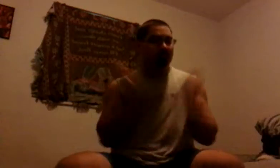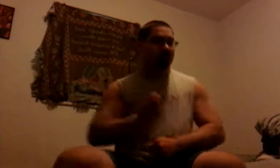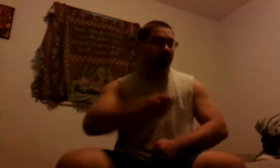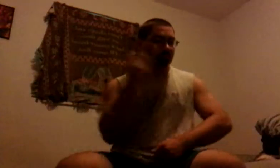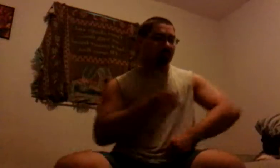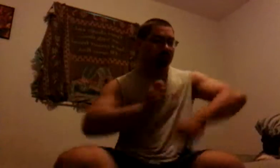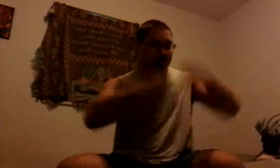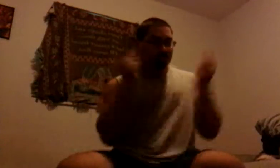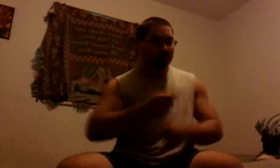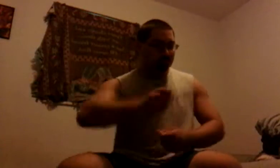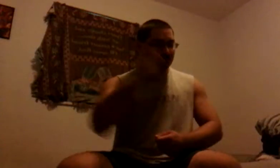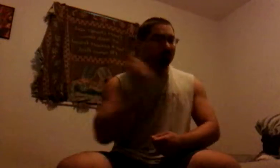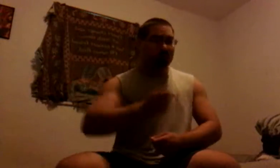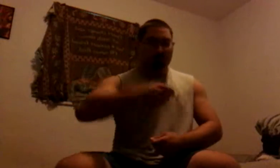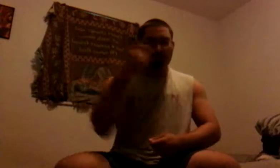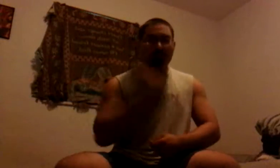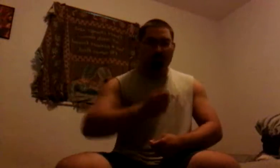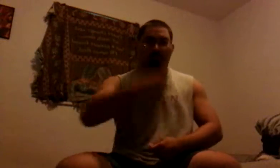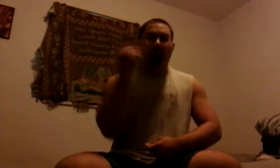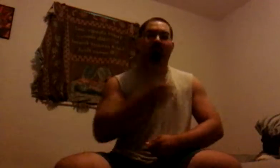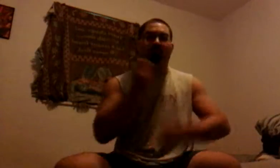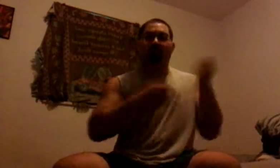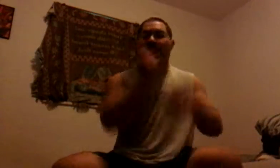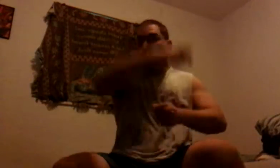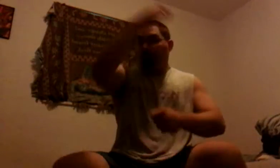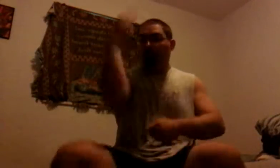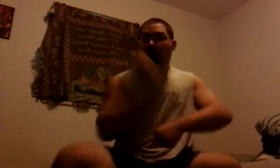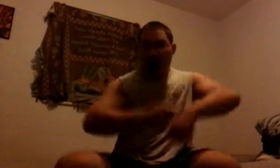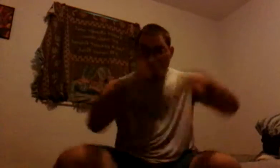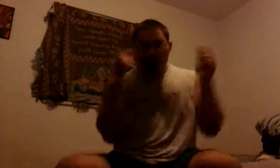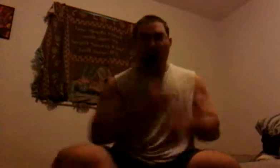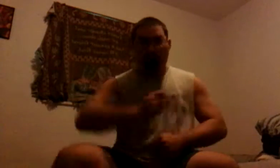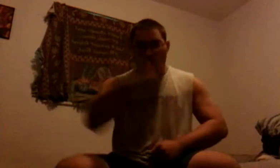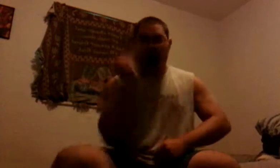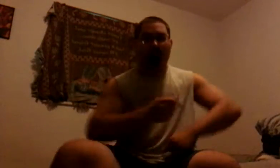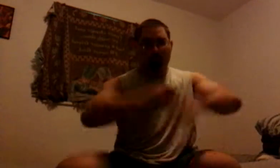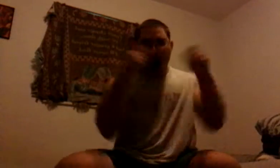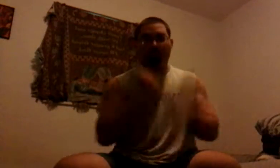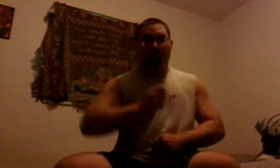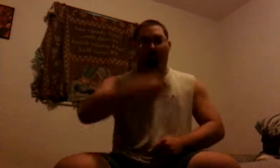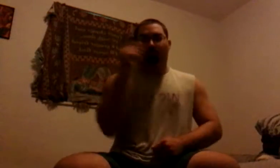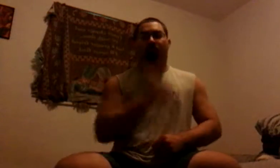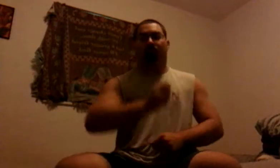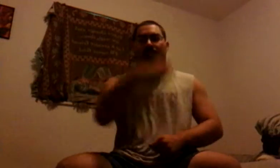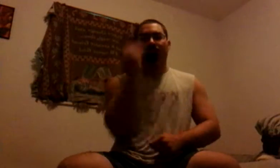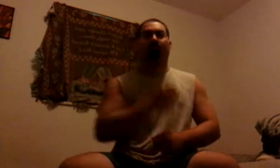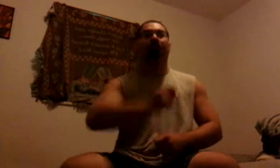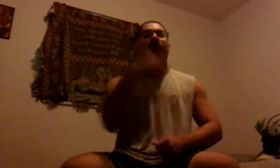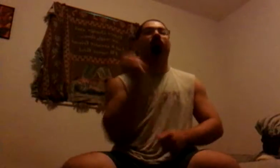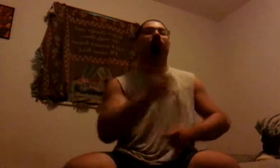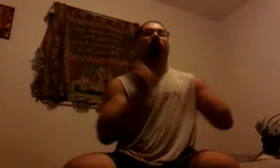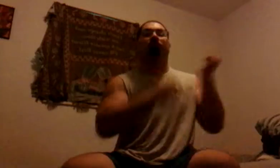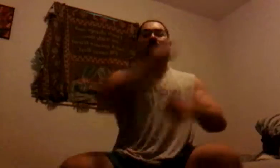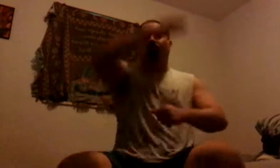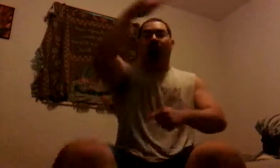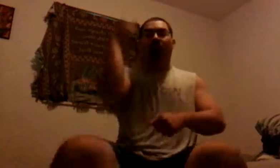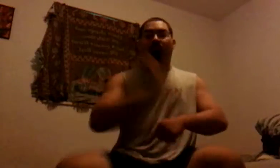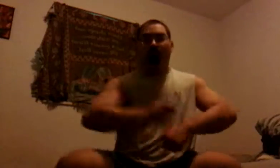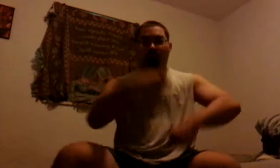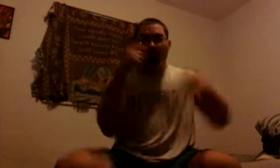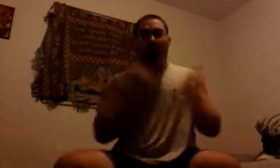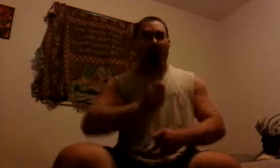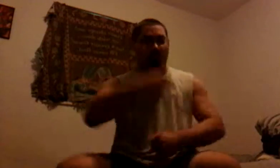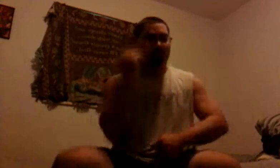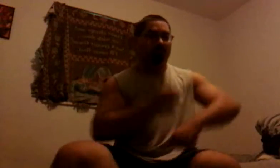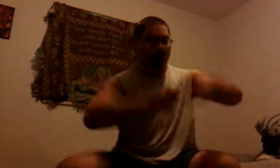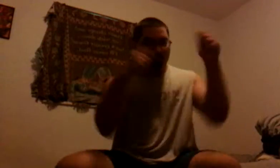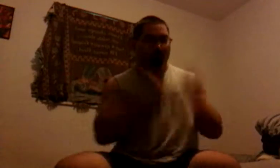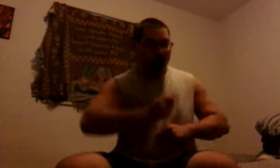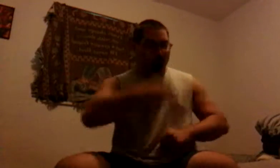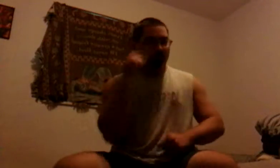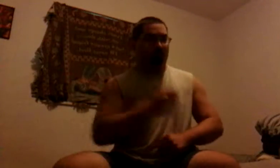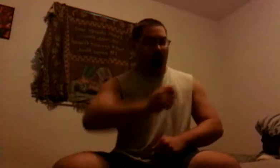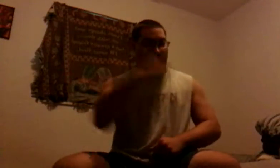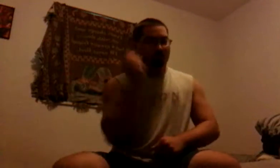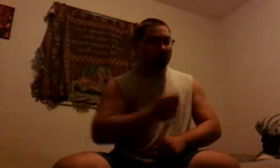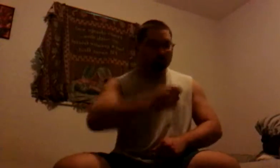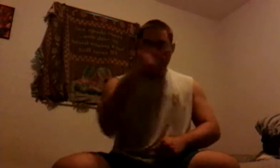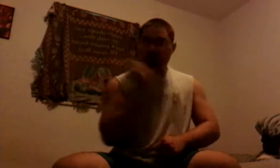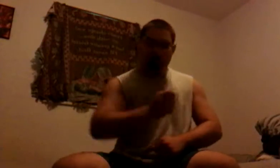Watch our eyes, I watch you sleeping. The world I feel beside